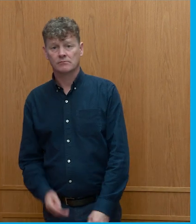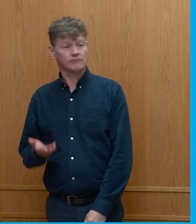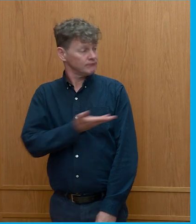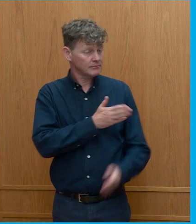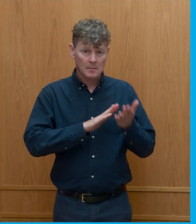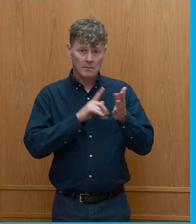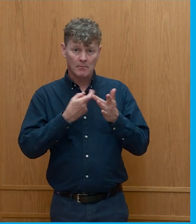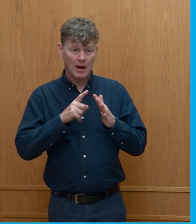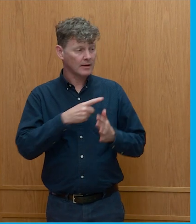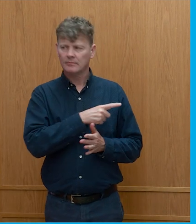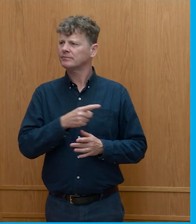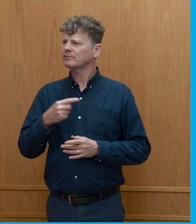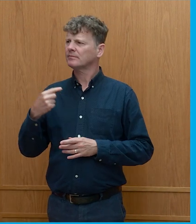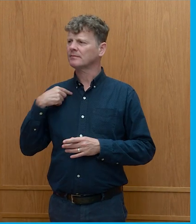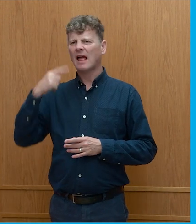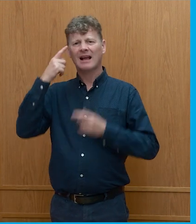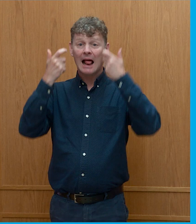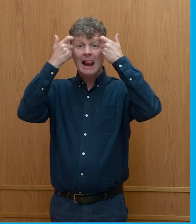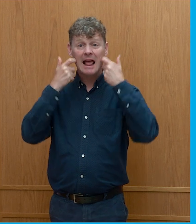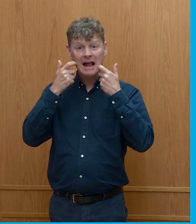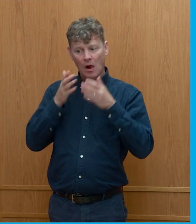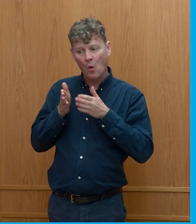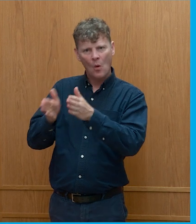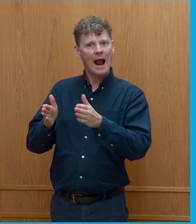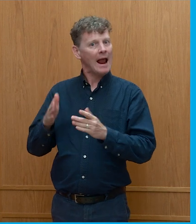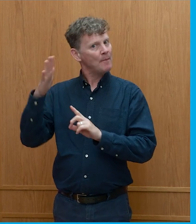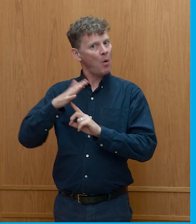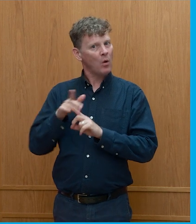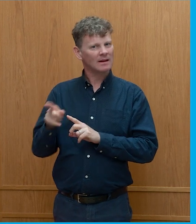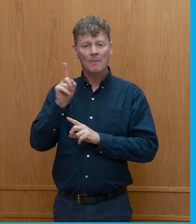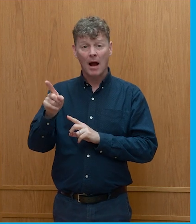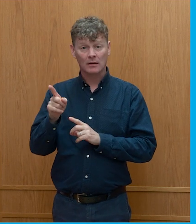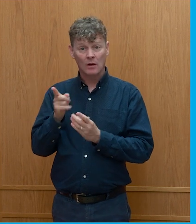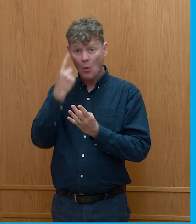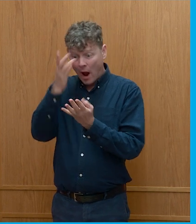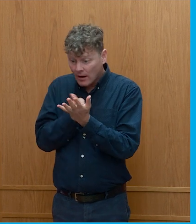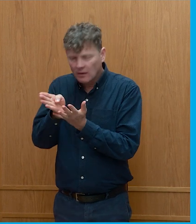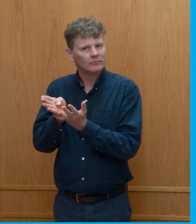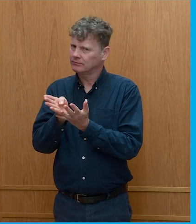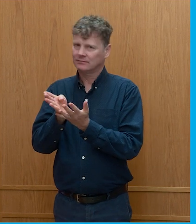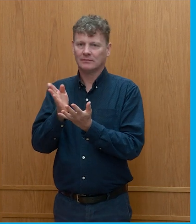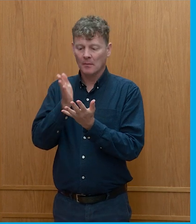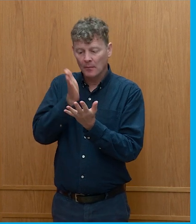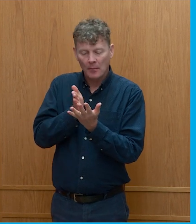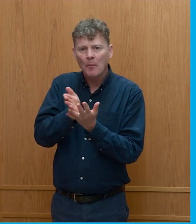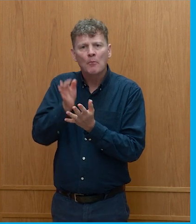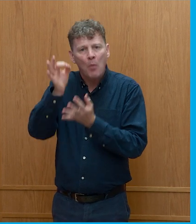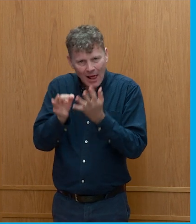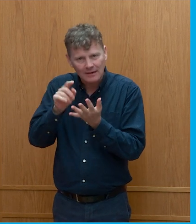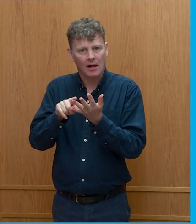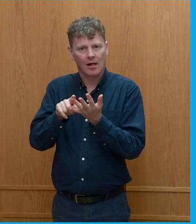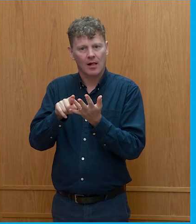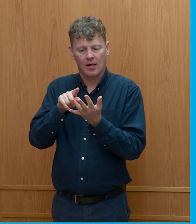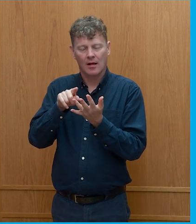Yeah. I think a legal avenue is a really important avenue, but every avenue is not enough on its own. A political avenue isn't enough on its own. Just having